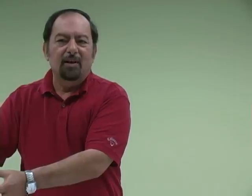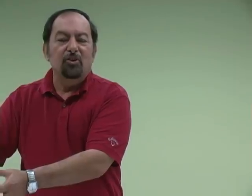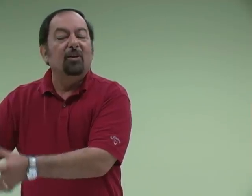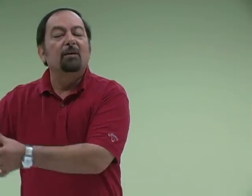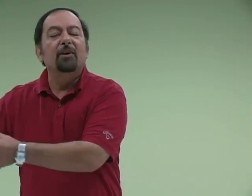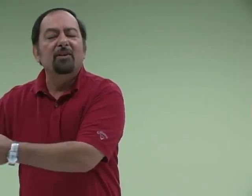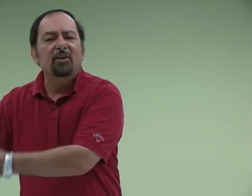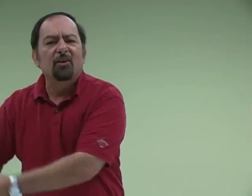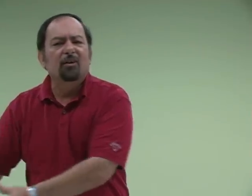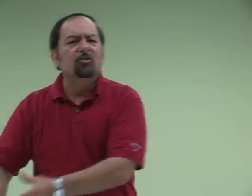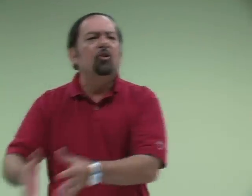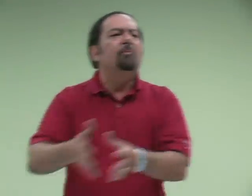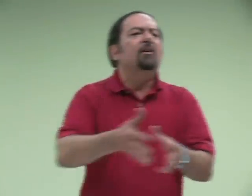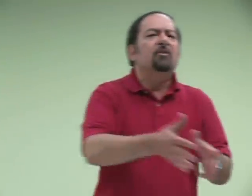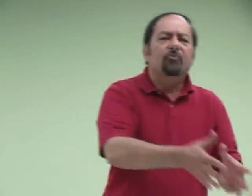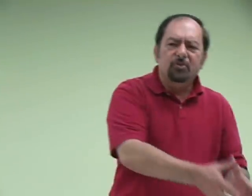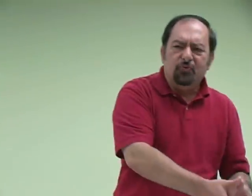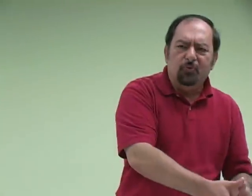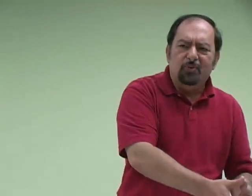You cannot marry the younger until you marry the first fruit.